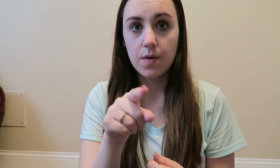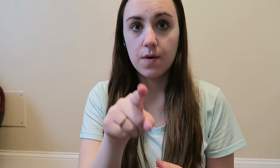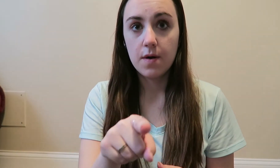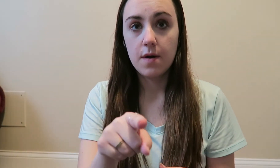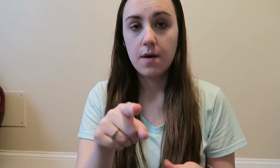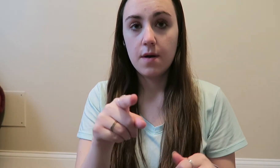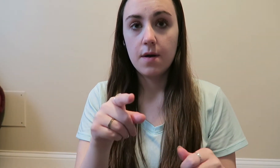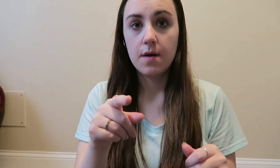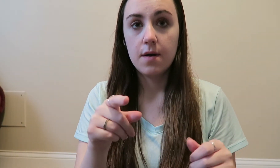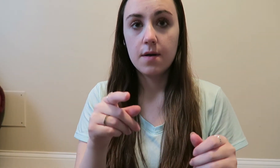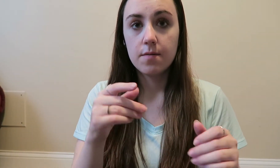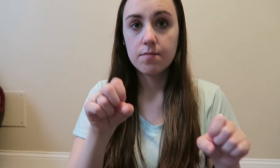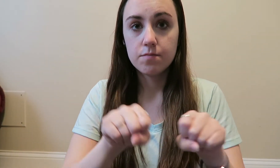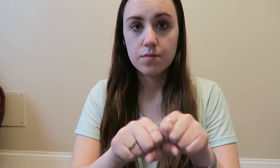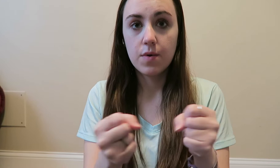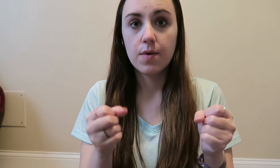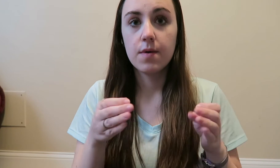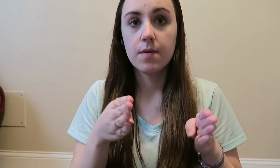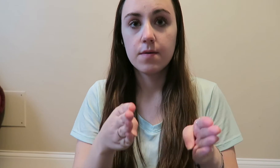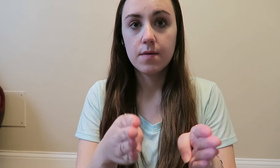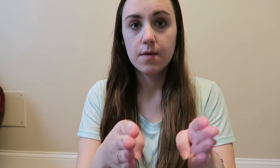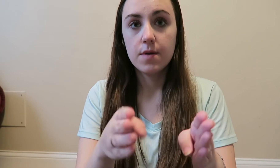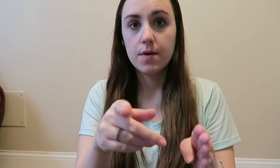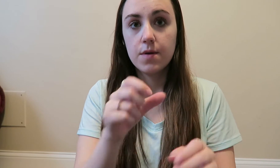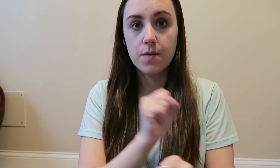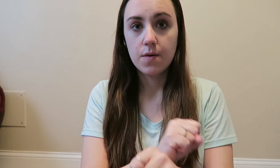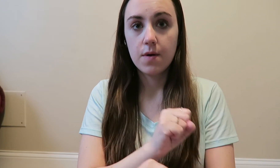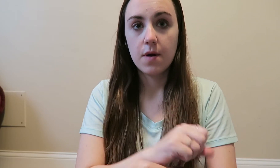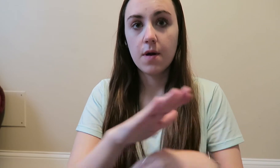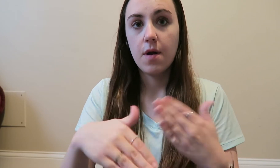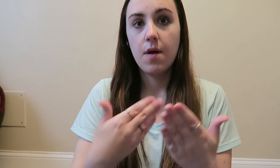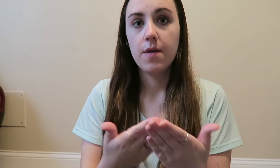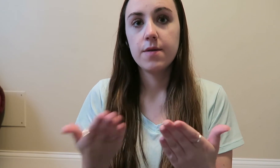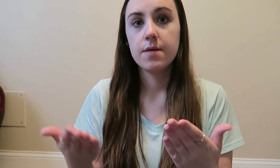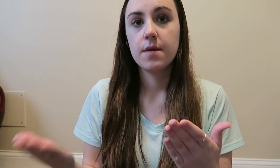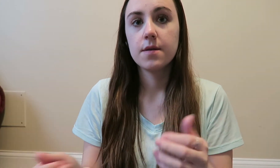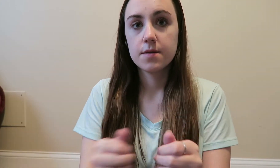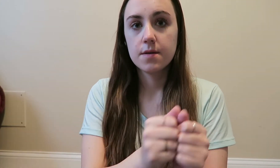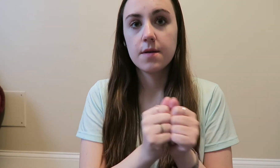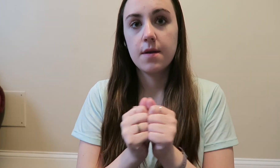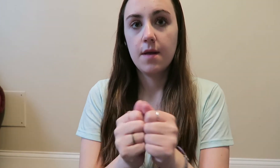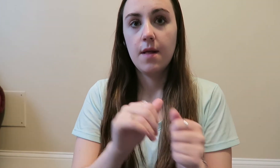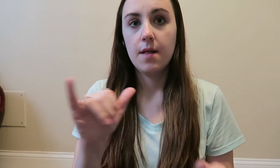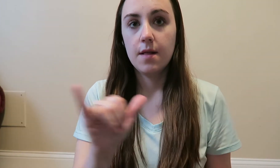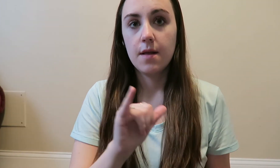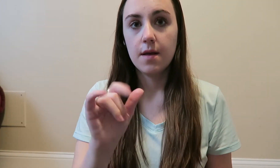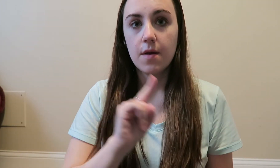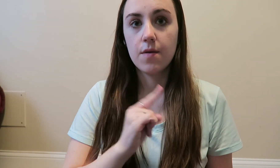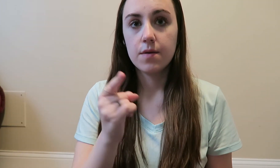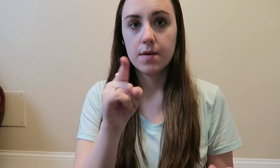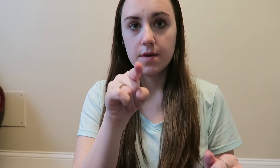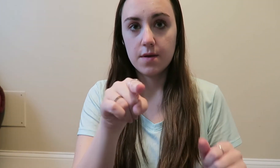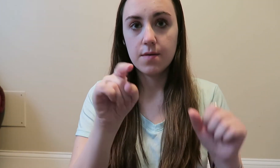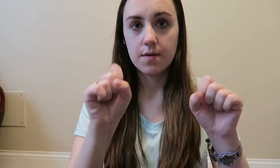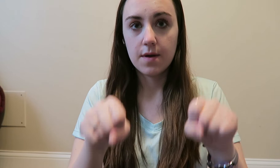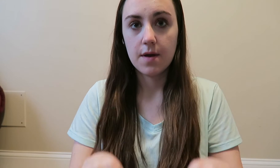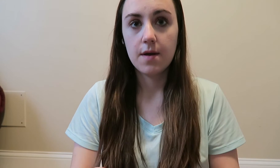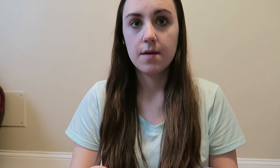broken road you work all things together like only you could for the